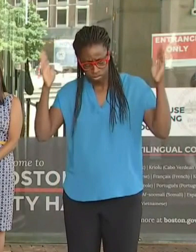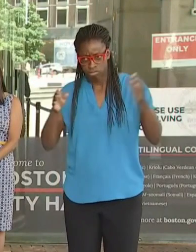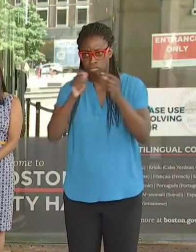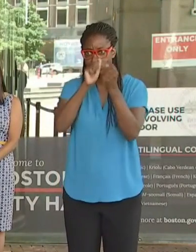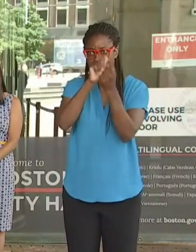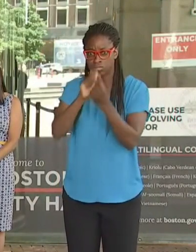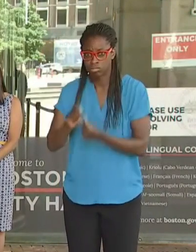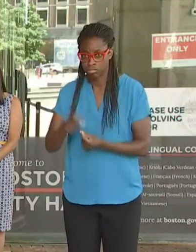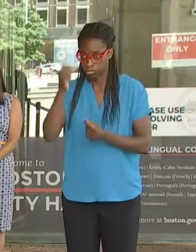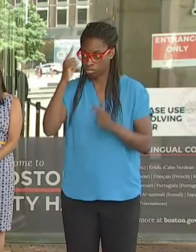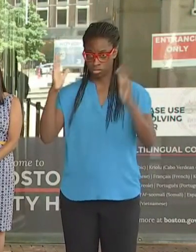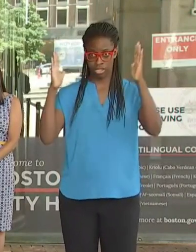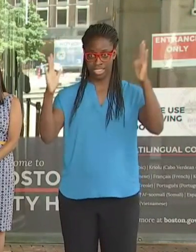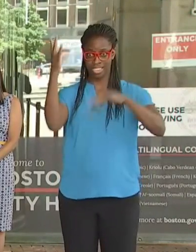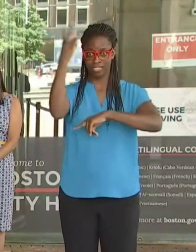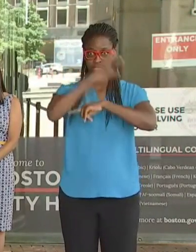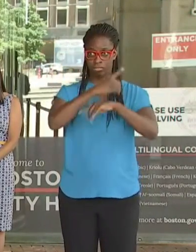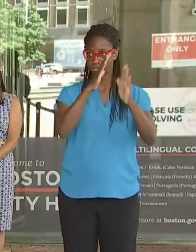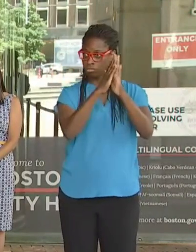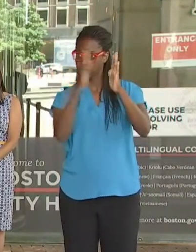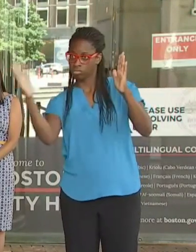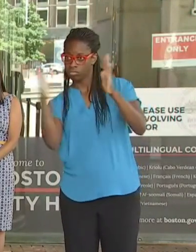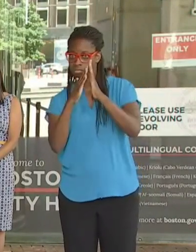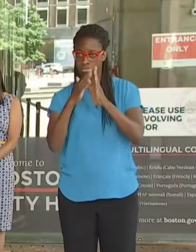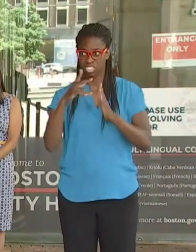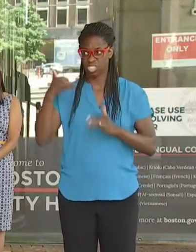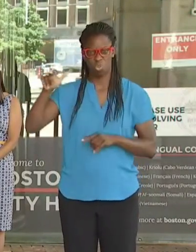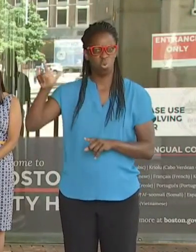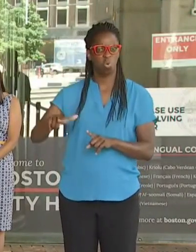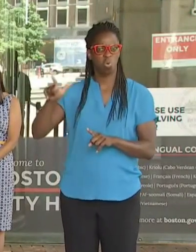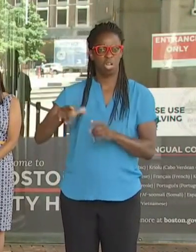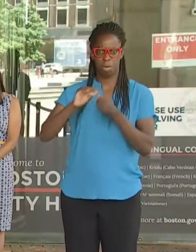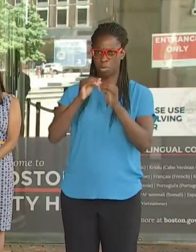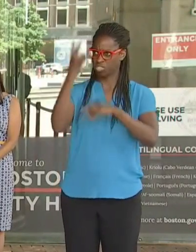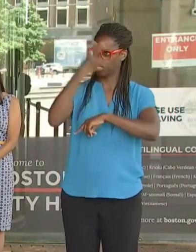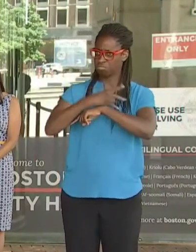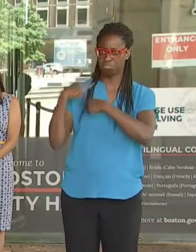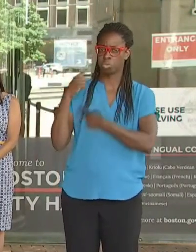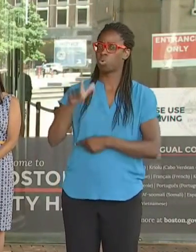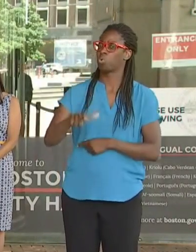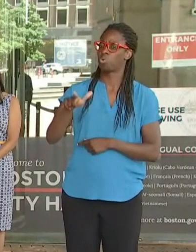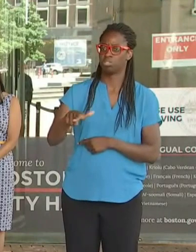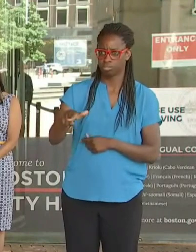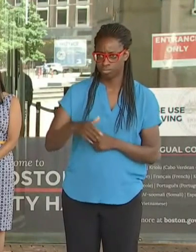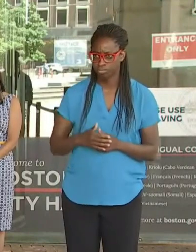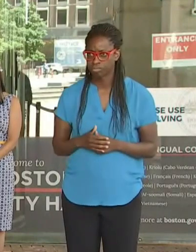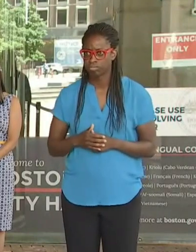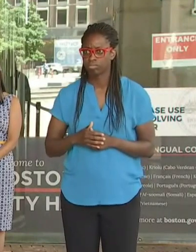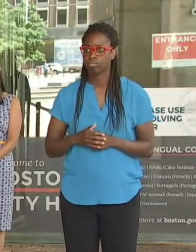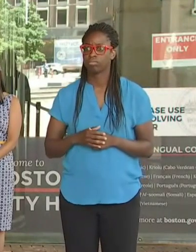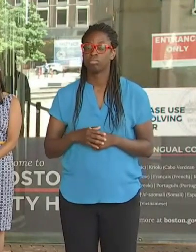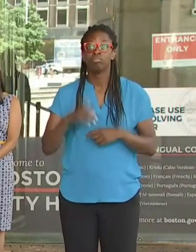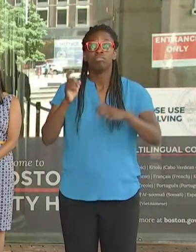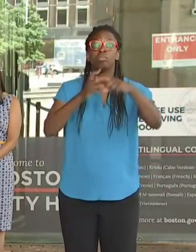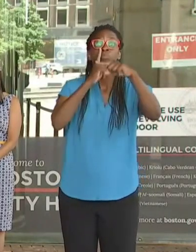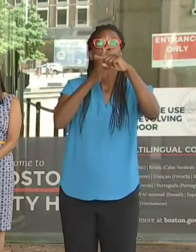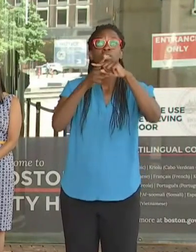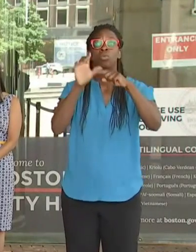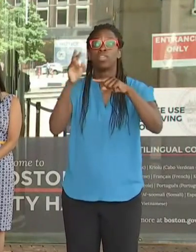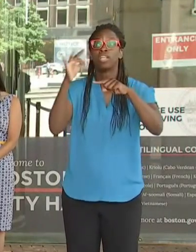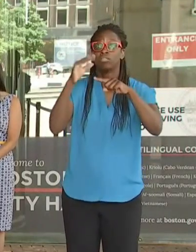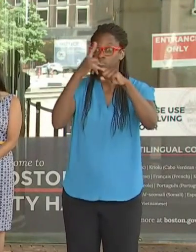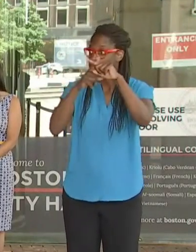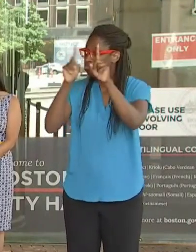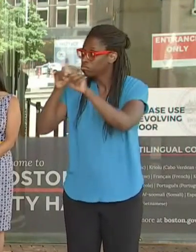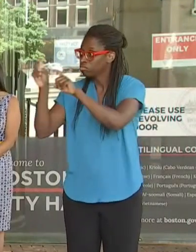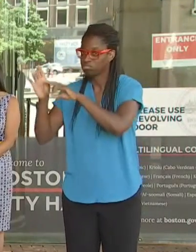NEW CASES REMAINS VERY LOW. A SEVEN DAY AVERAGE OF POSITIVE TEST RATES ALSO REMAINS VERY LOW. AND THE NUMBER OF